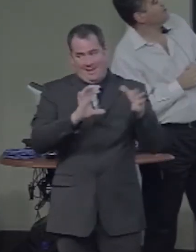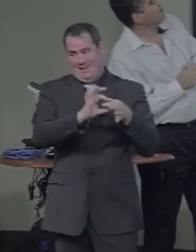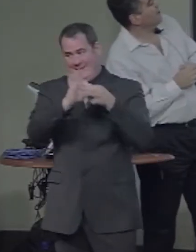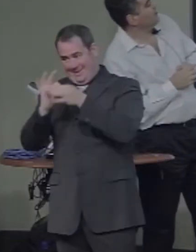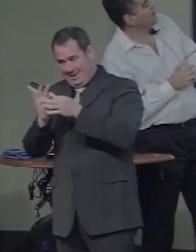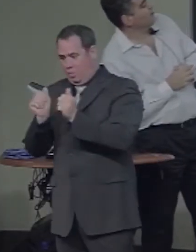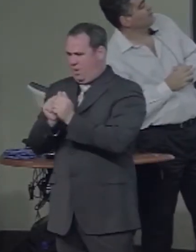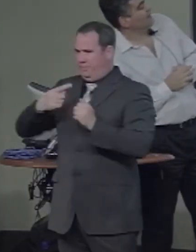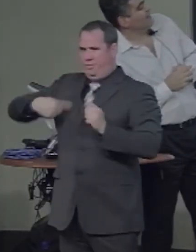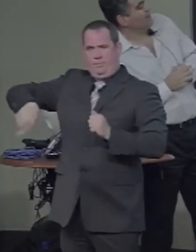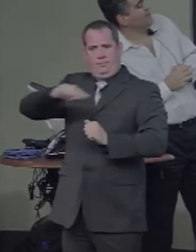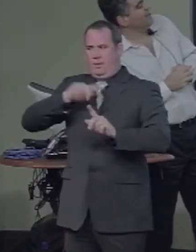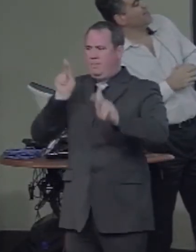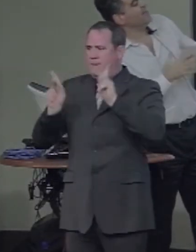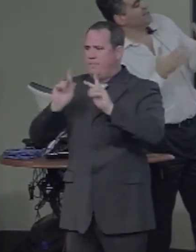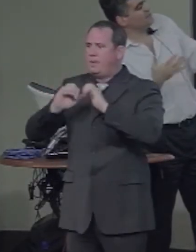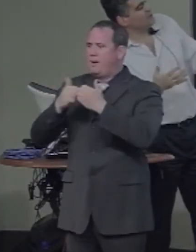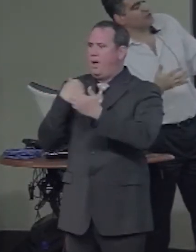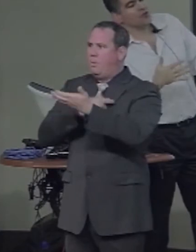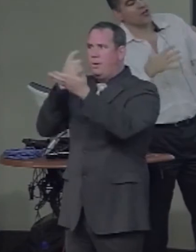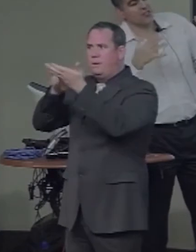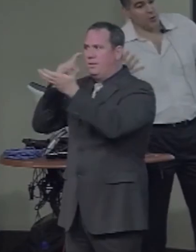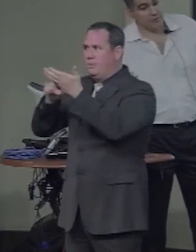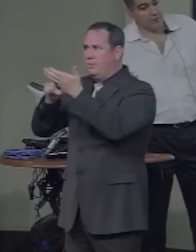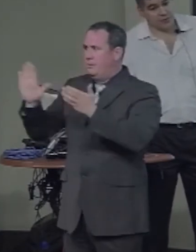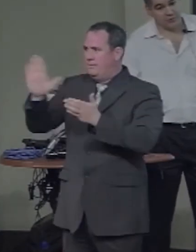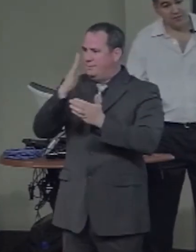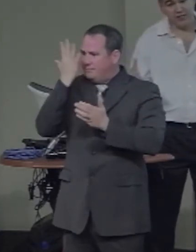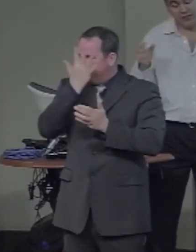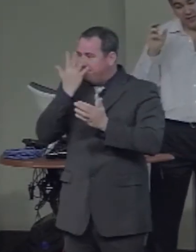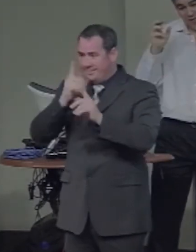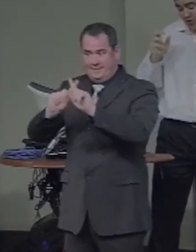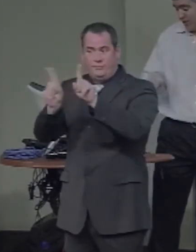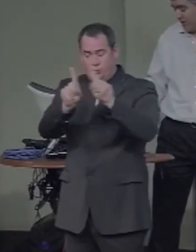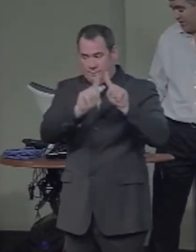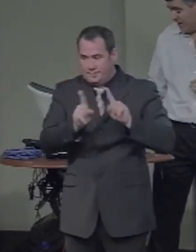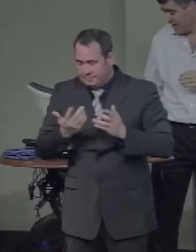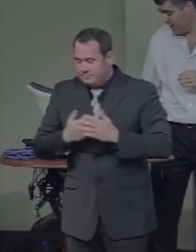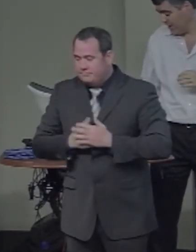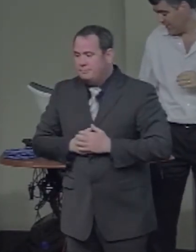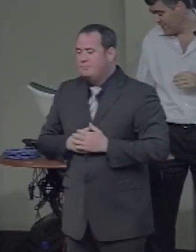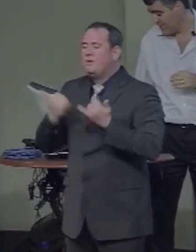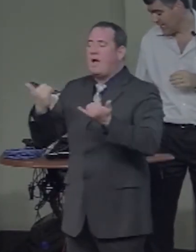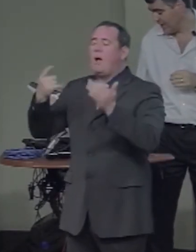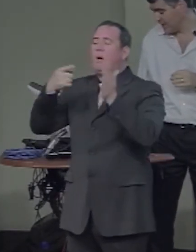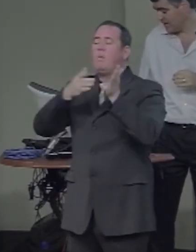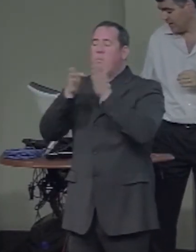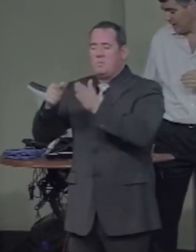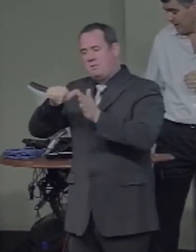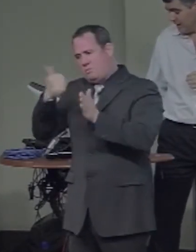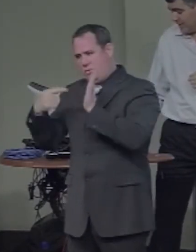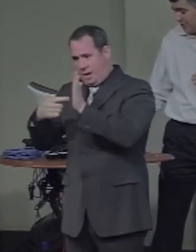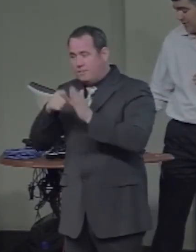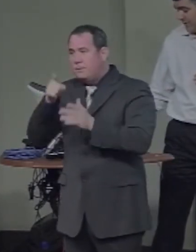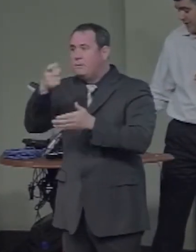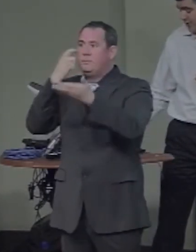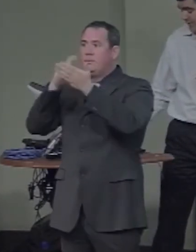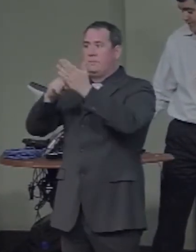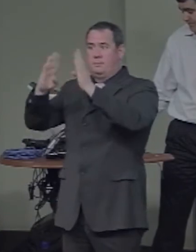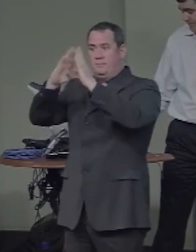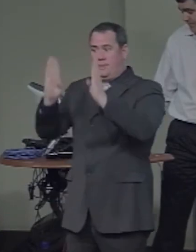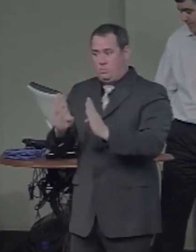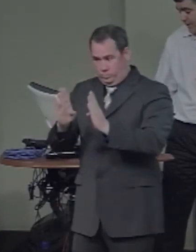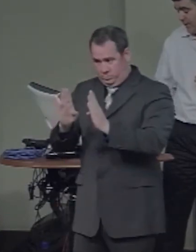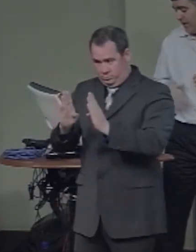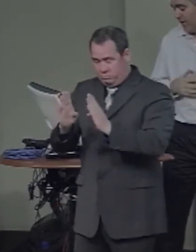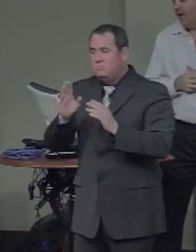Houses are like this. They differ across the whole visual field, not just in fine details in central vision.